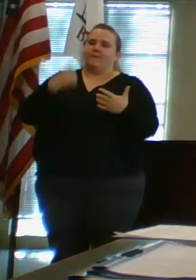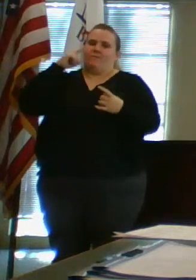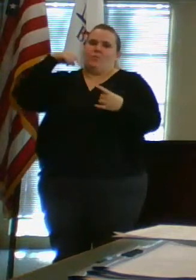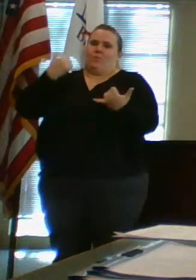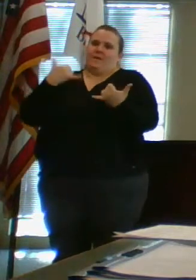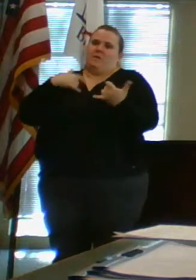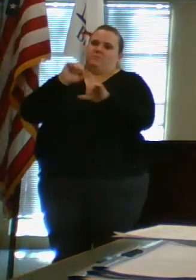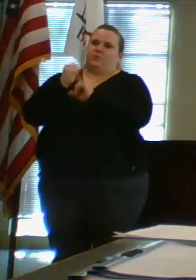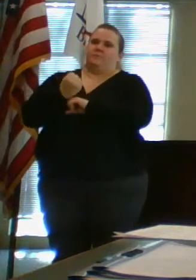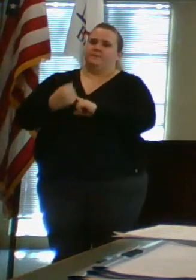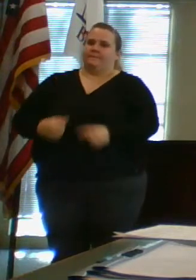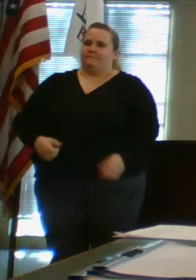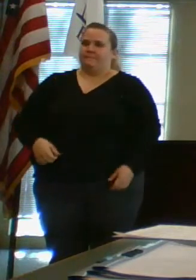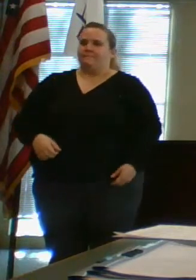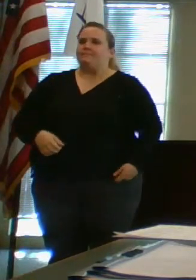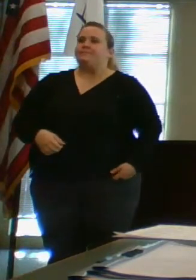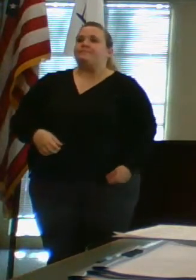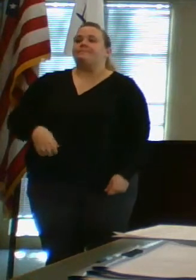these circumstances.